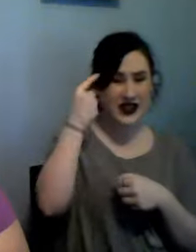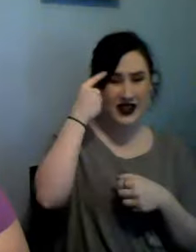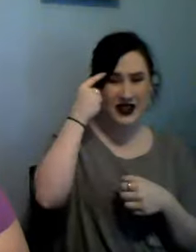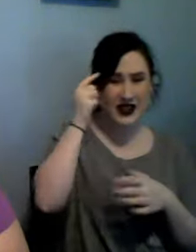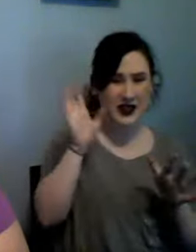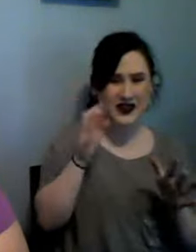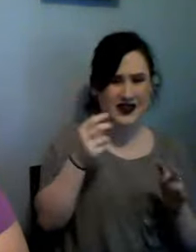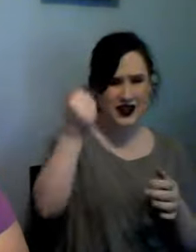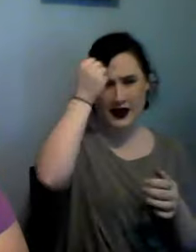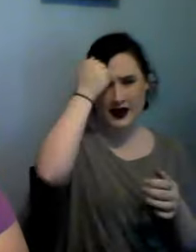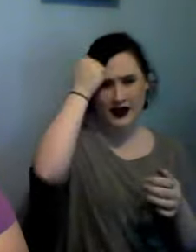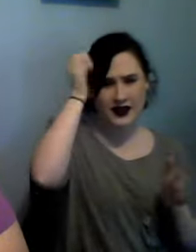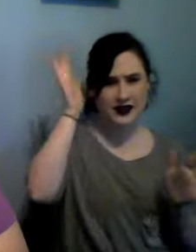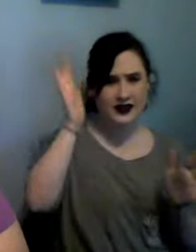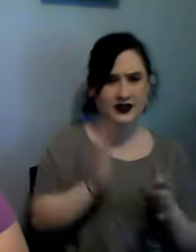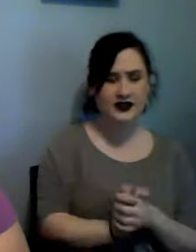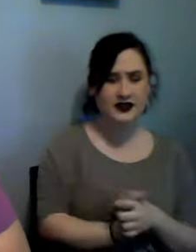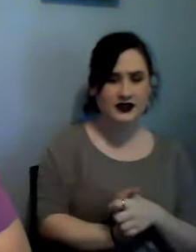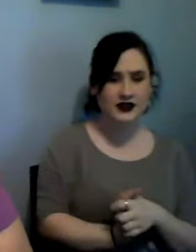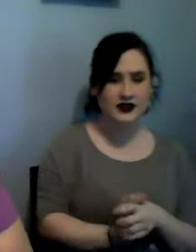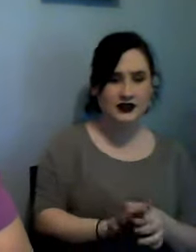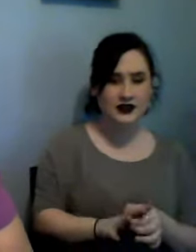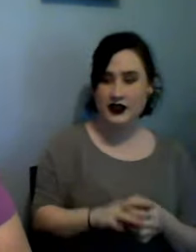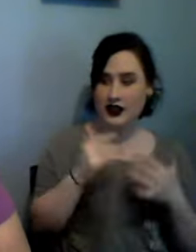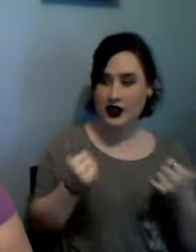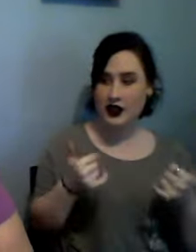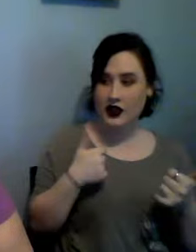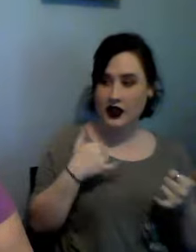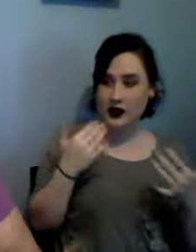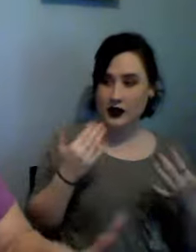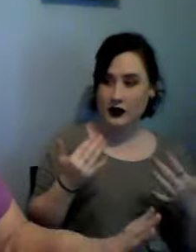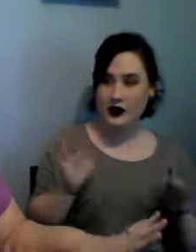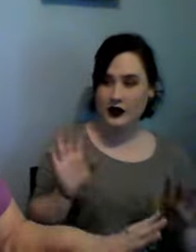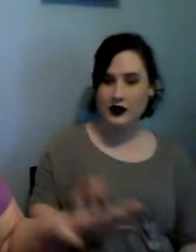and I know at this point that you ain't gotta do that at this point I'm gonna cut this out